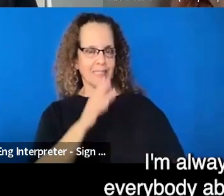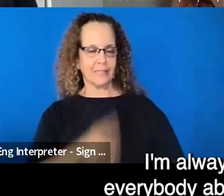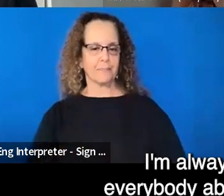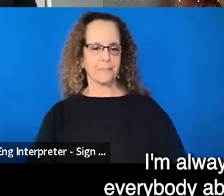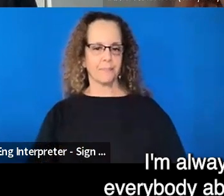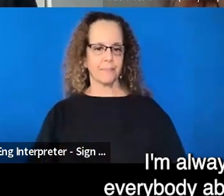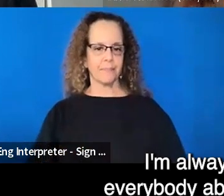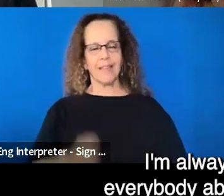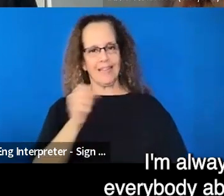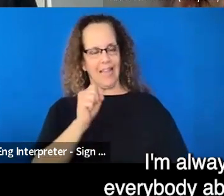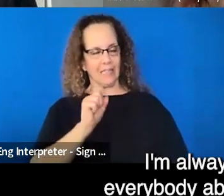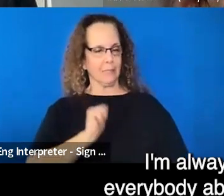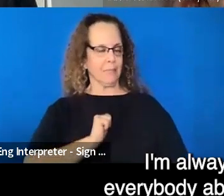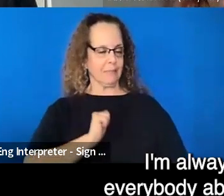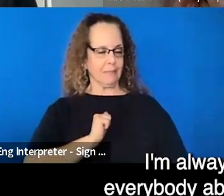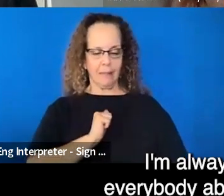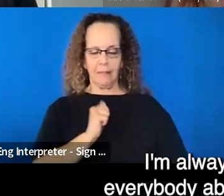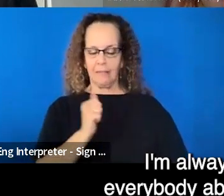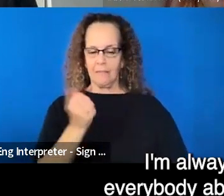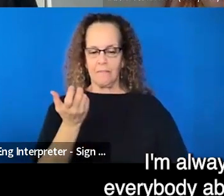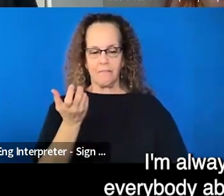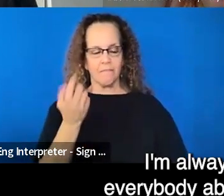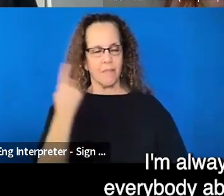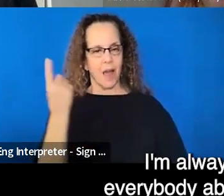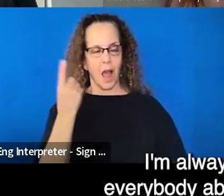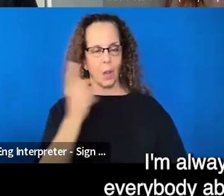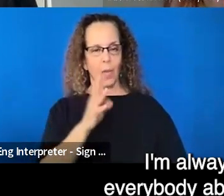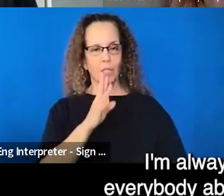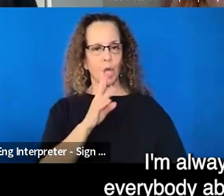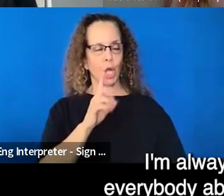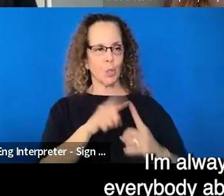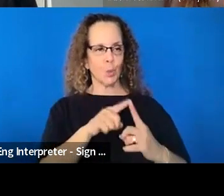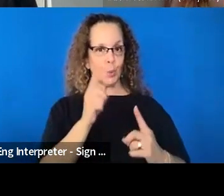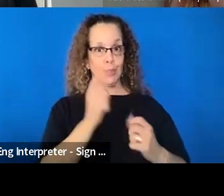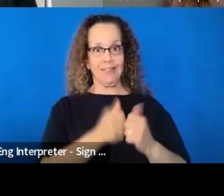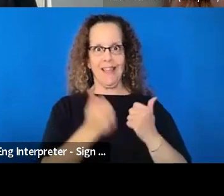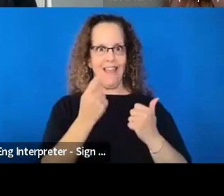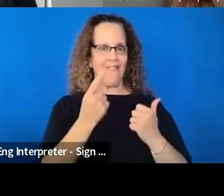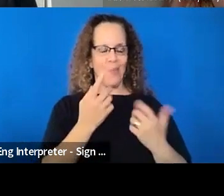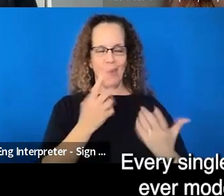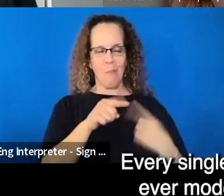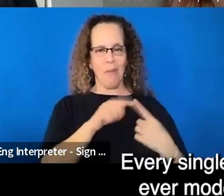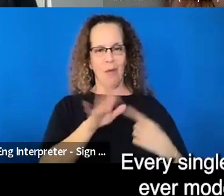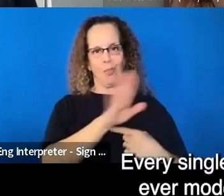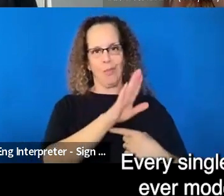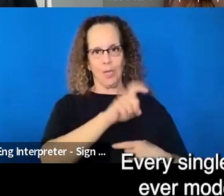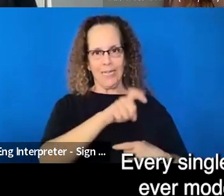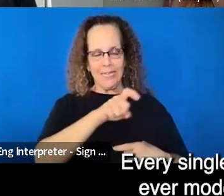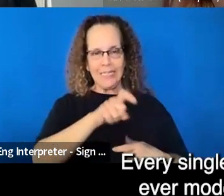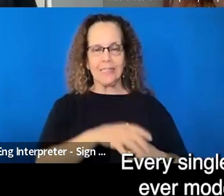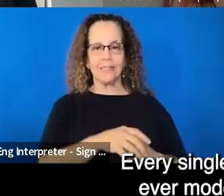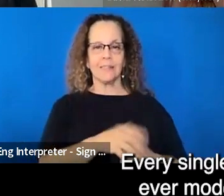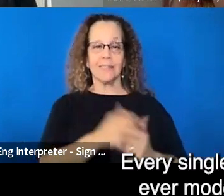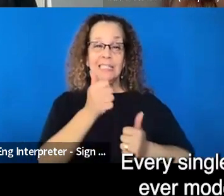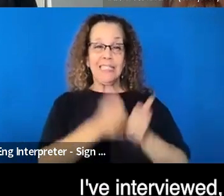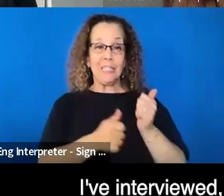I also, I'm always talking to everybody about their needs. Every single model